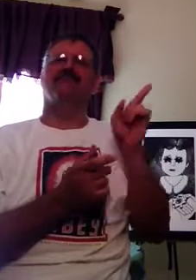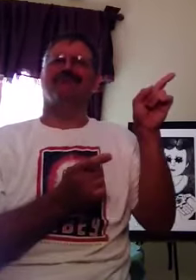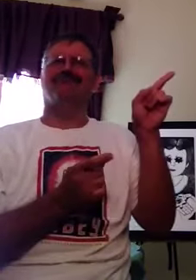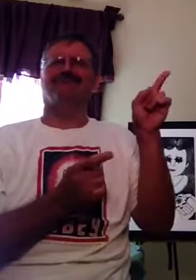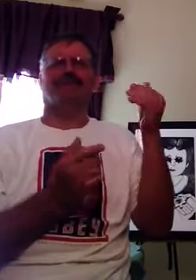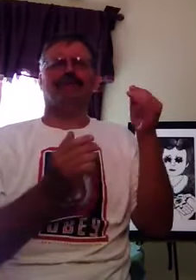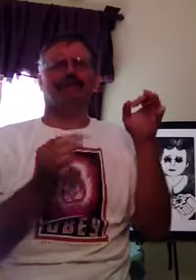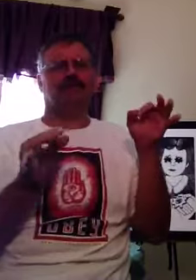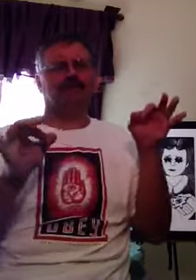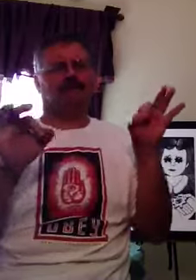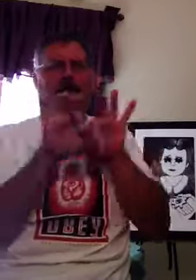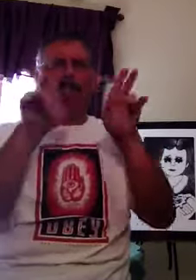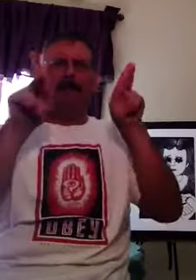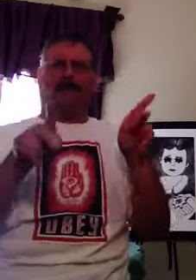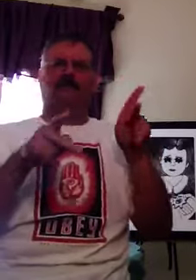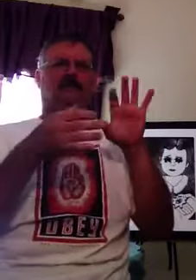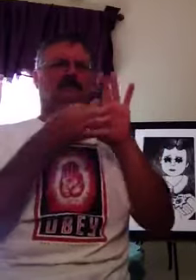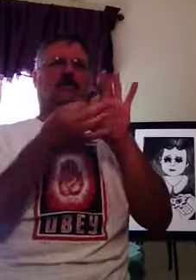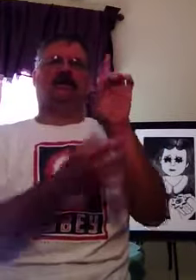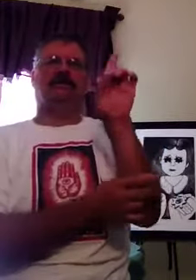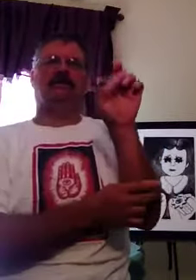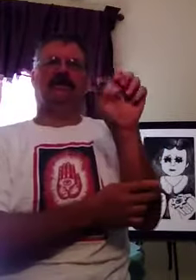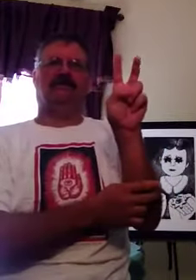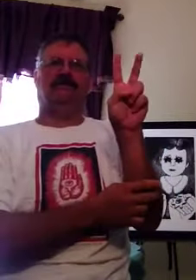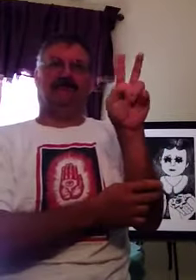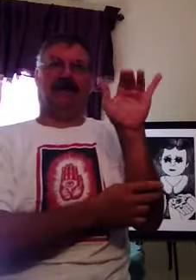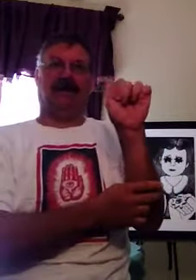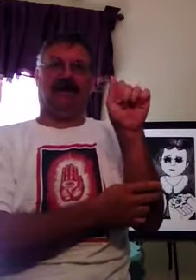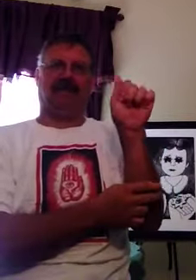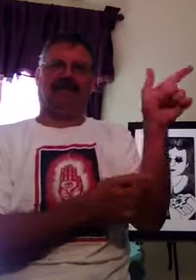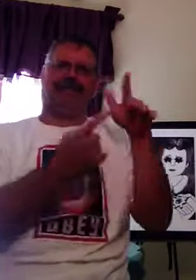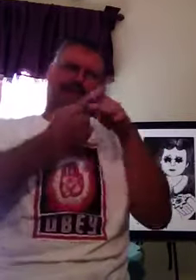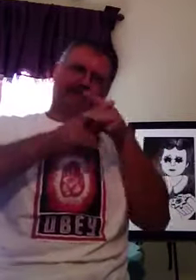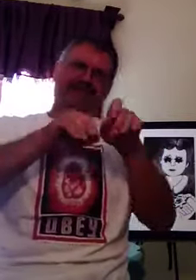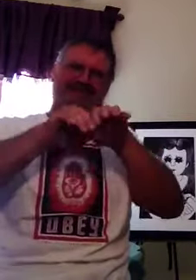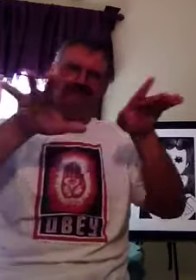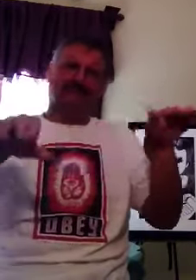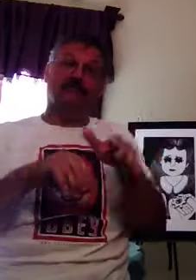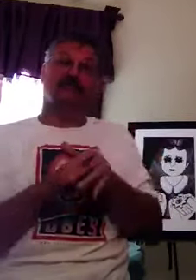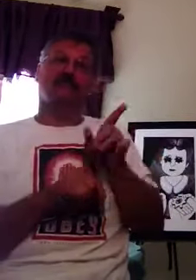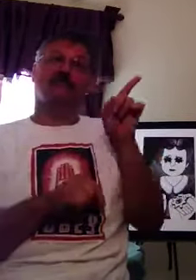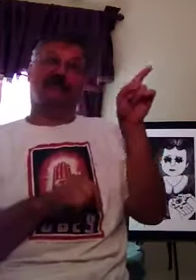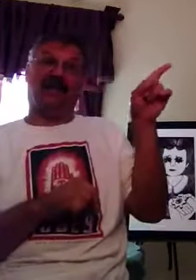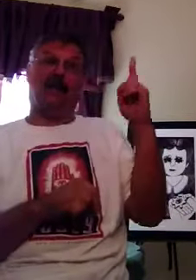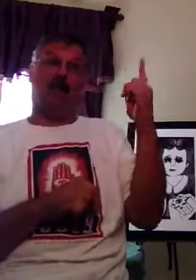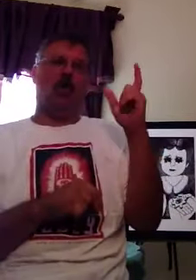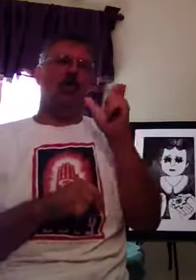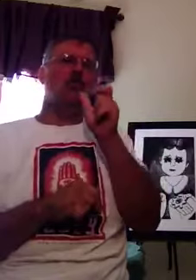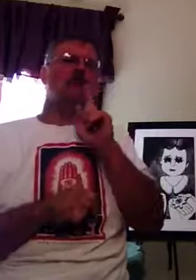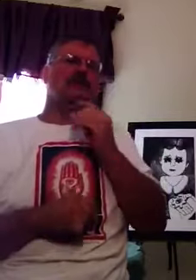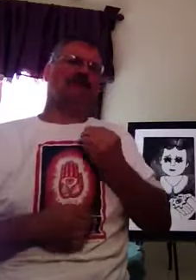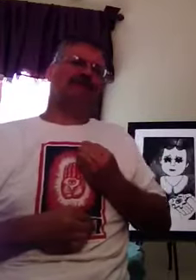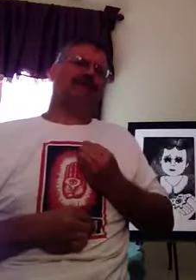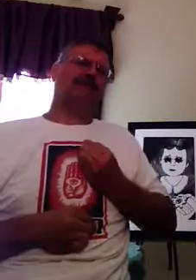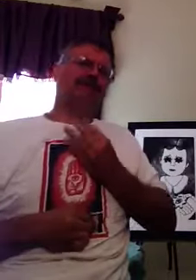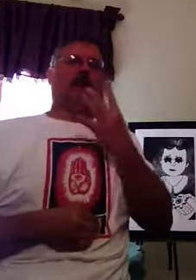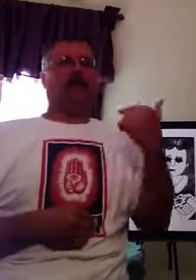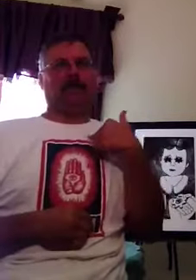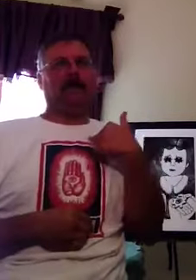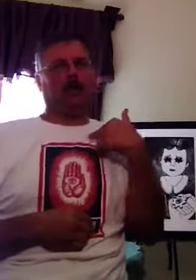going